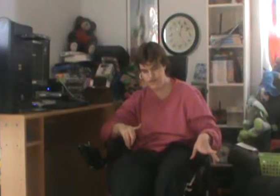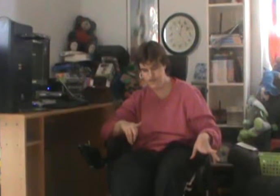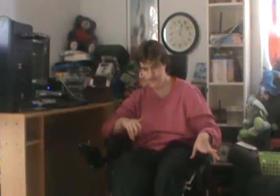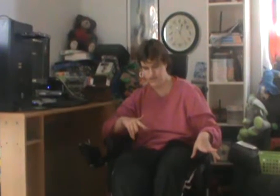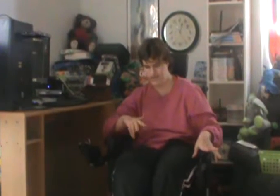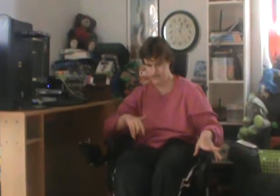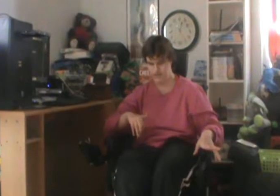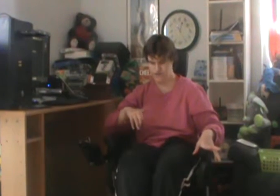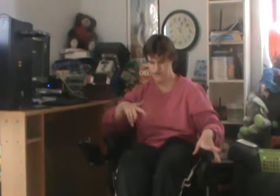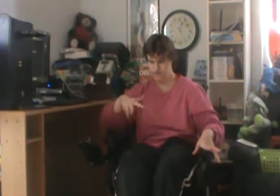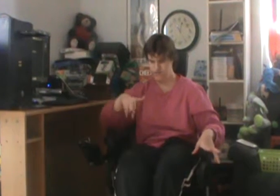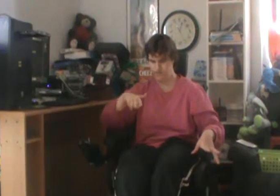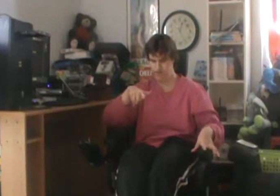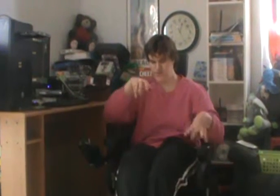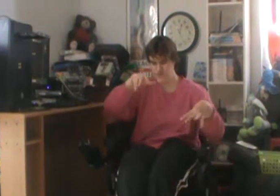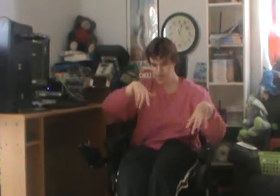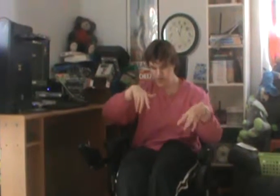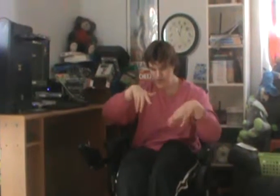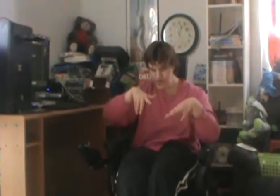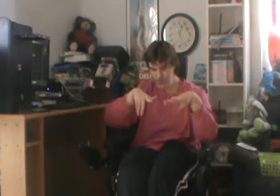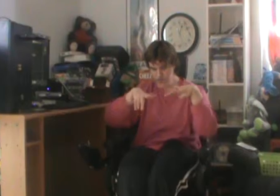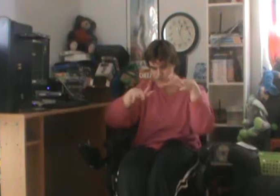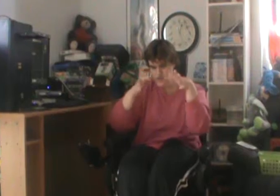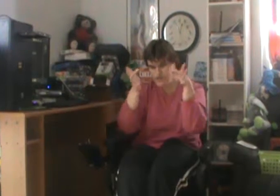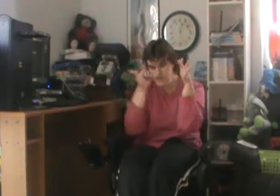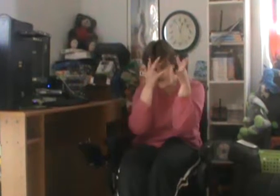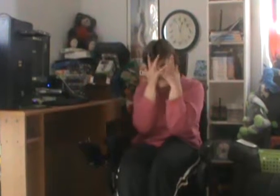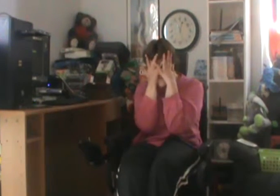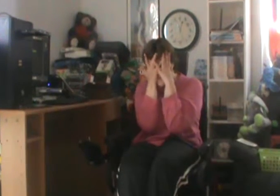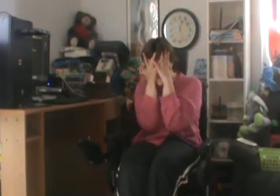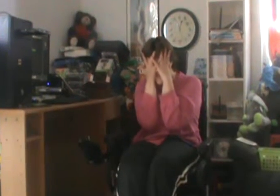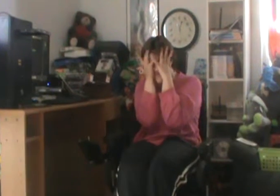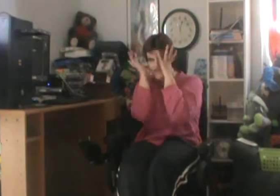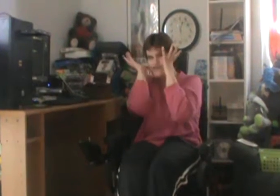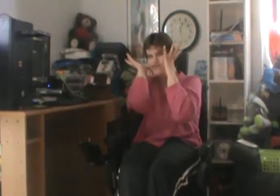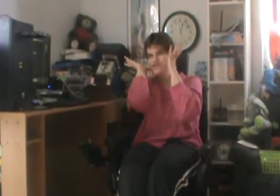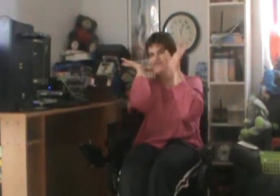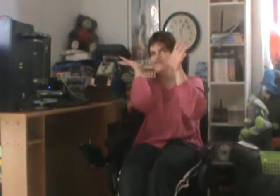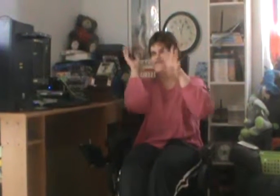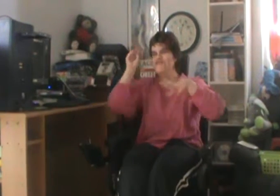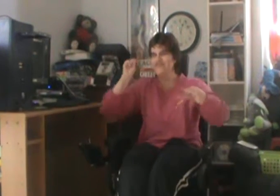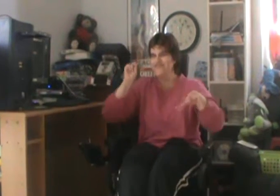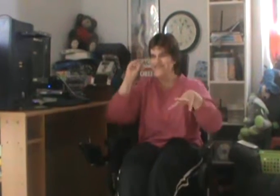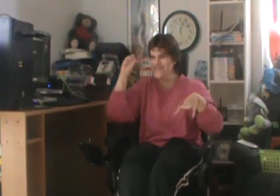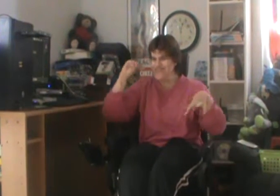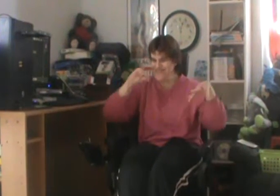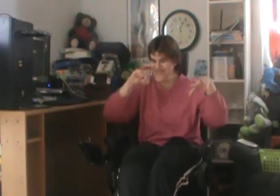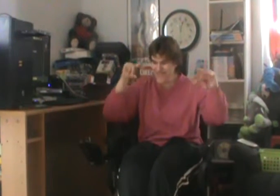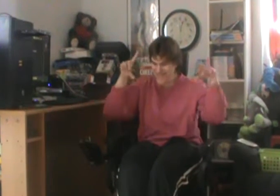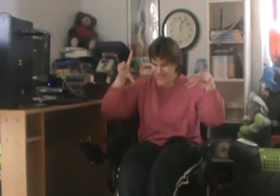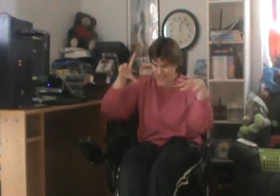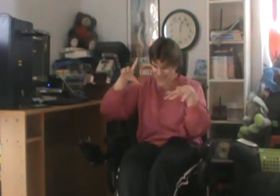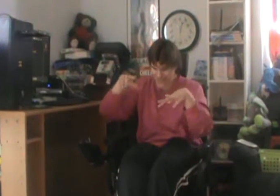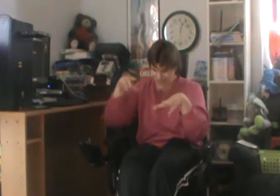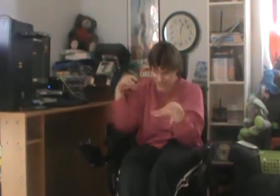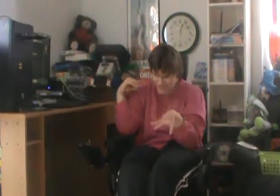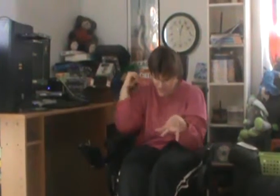When you walked up behind me and covered my eyes And whispered in my ear, guess who?